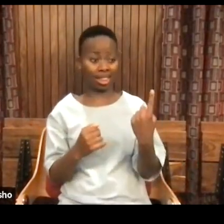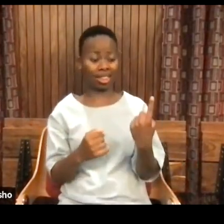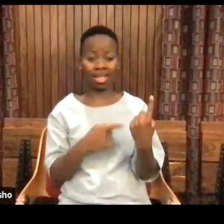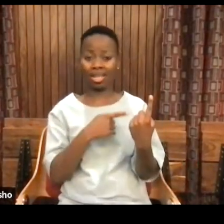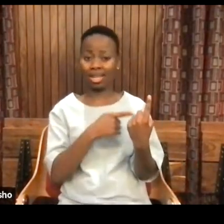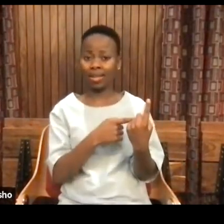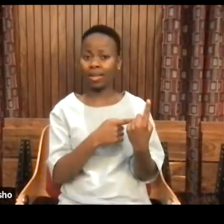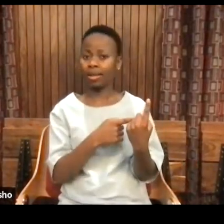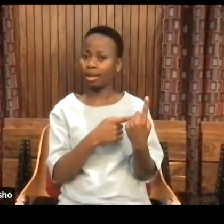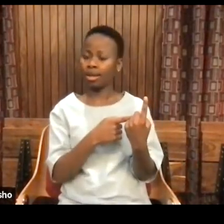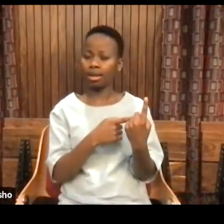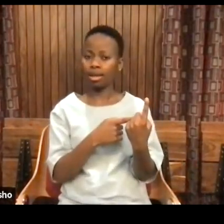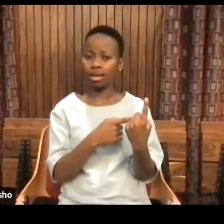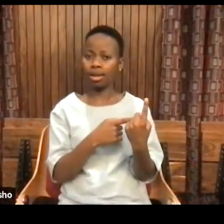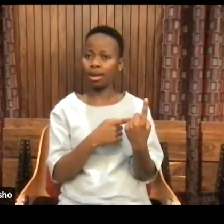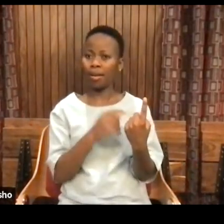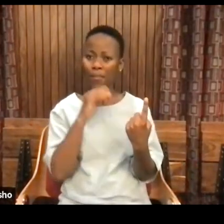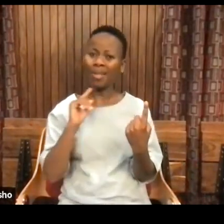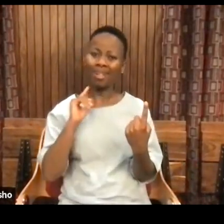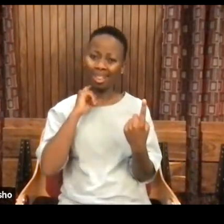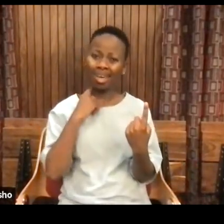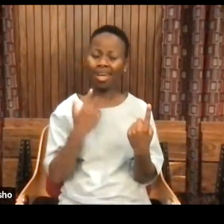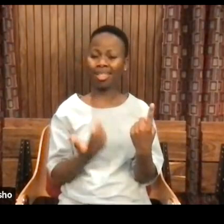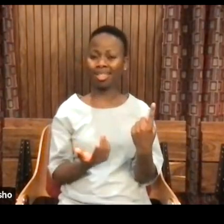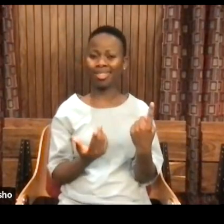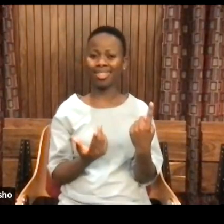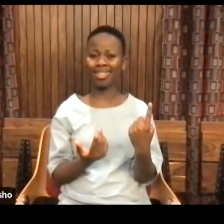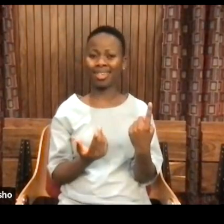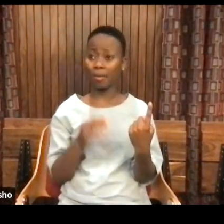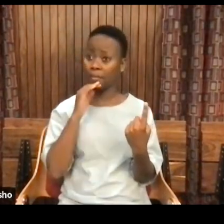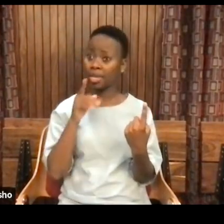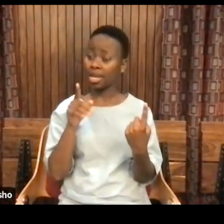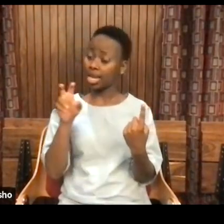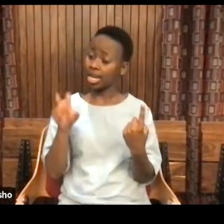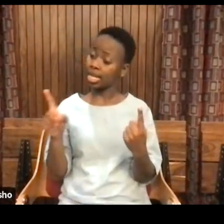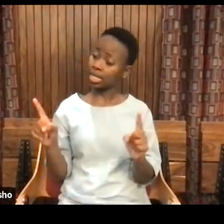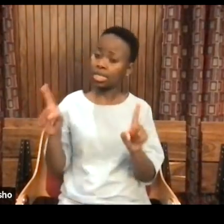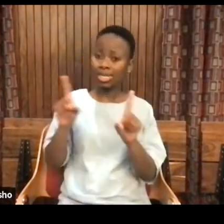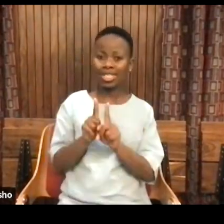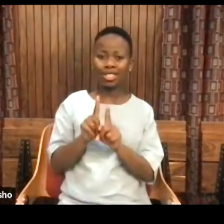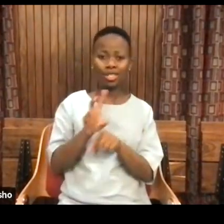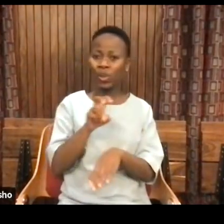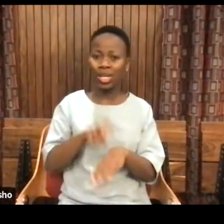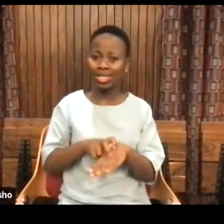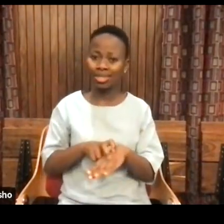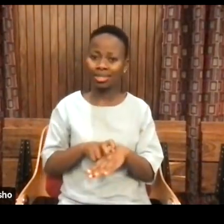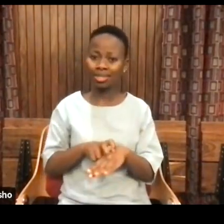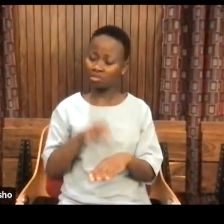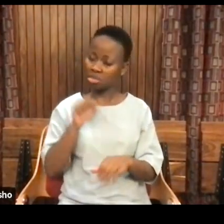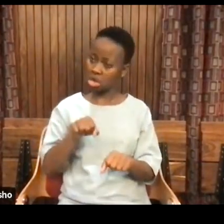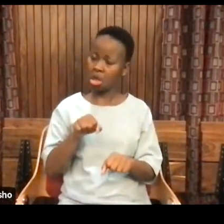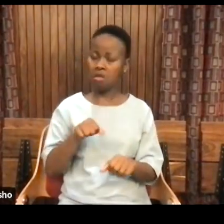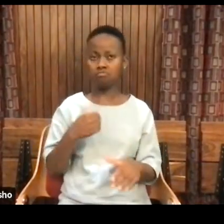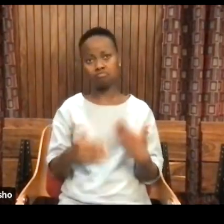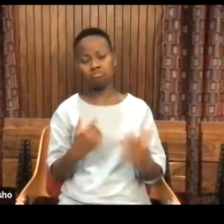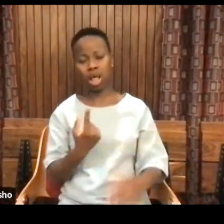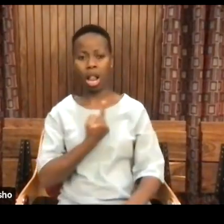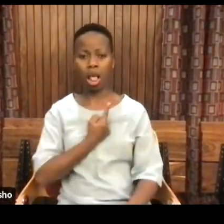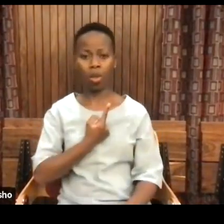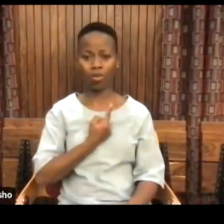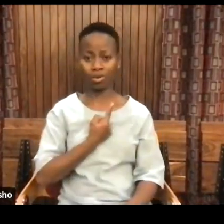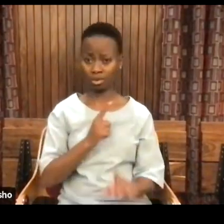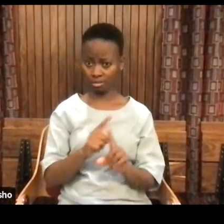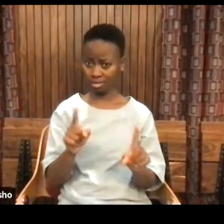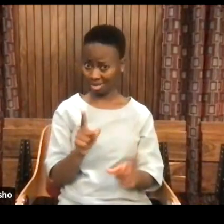was inherited from that, that lies to people that they don't need anybody else. But if you really don't need